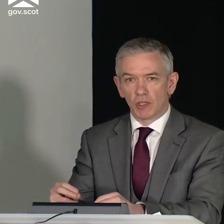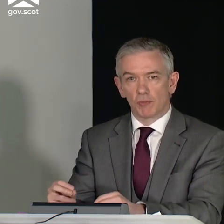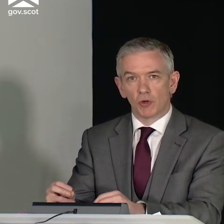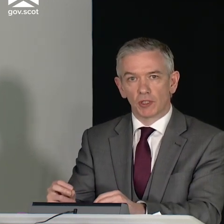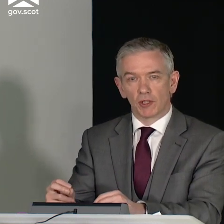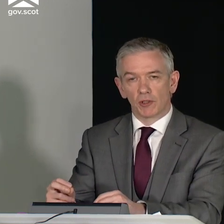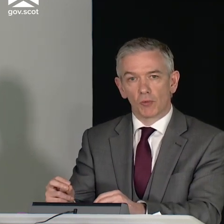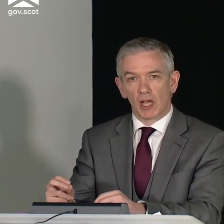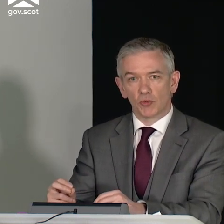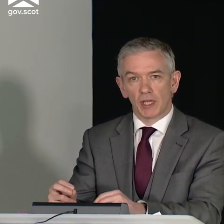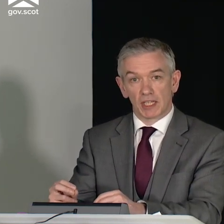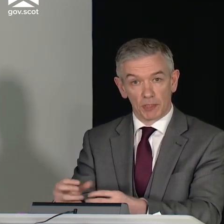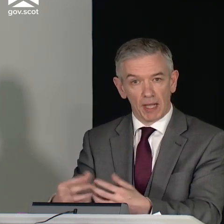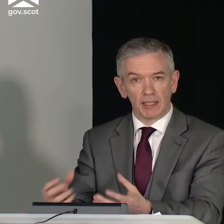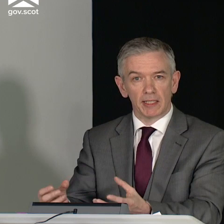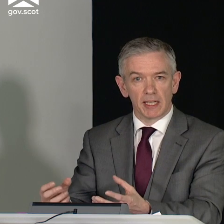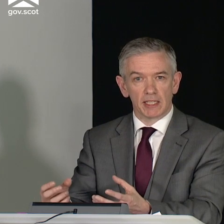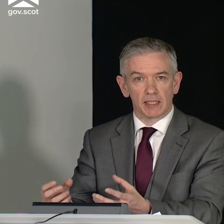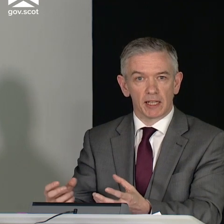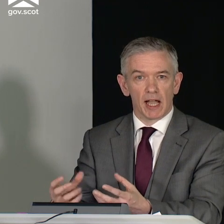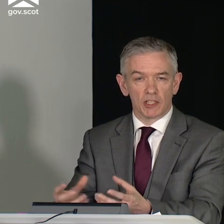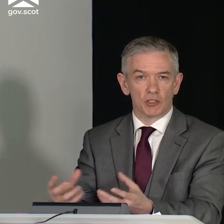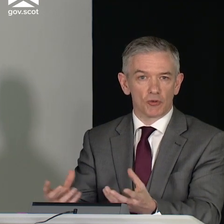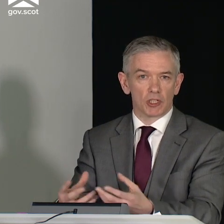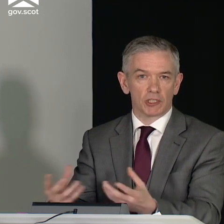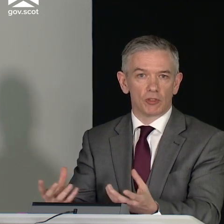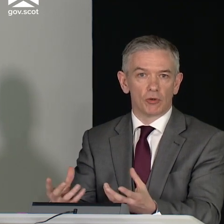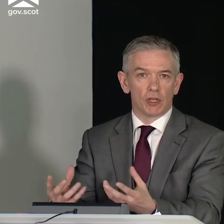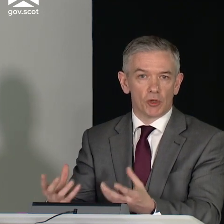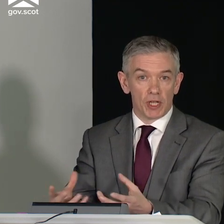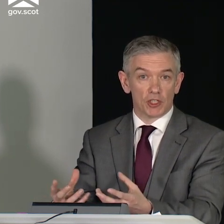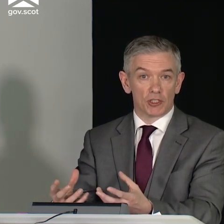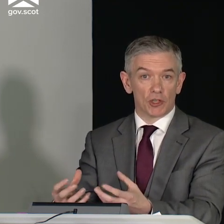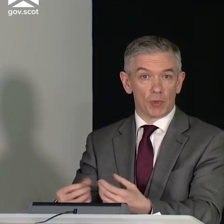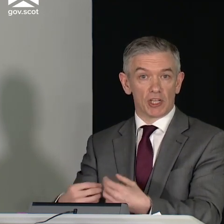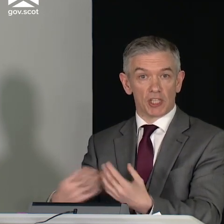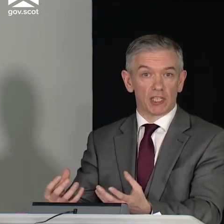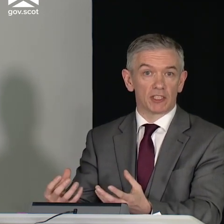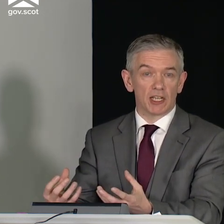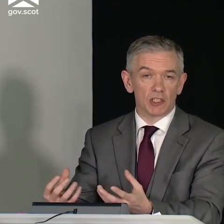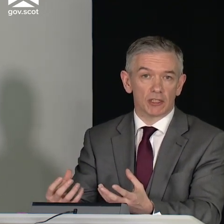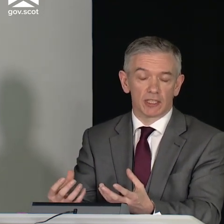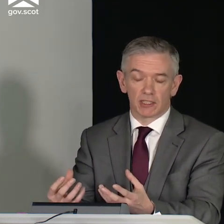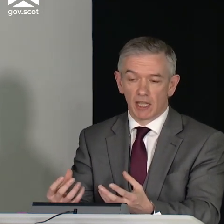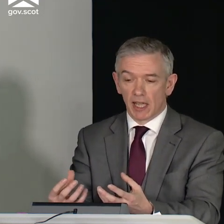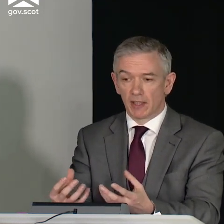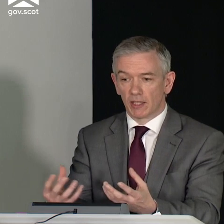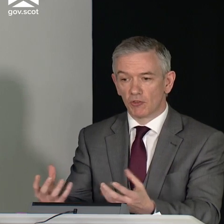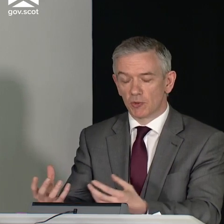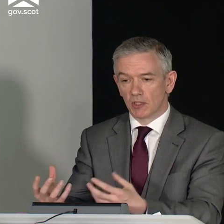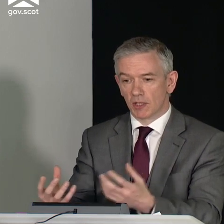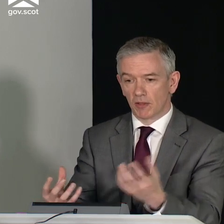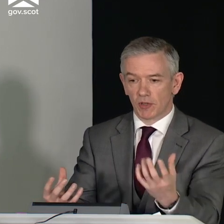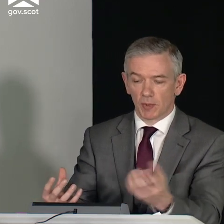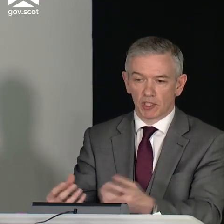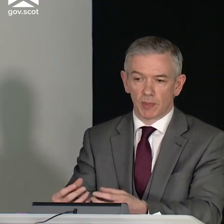I think it's really important that as we are expanding testing, that it answers those clinical questions that we are seeking to answer. And in the